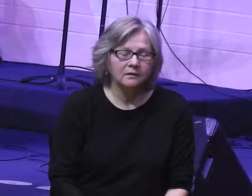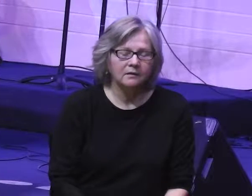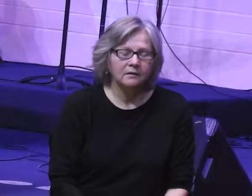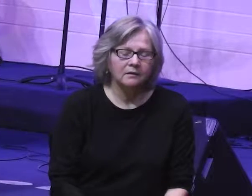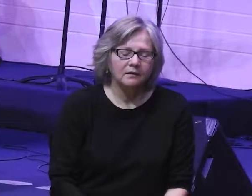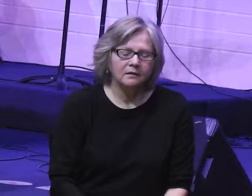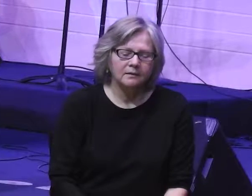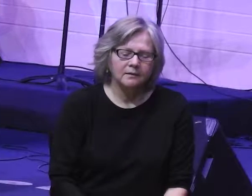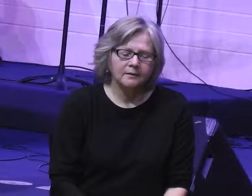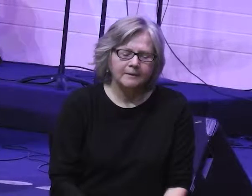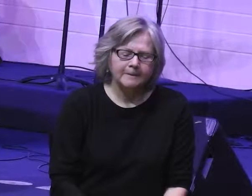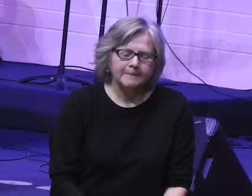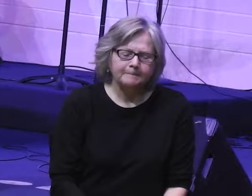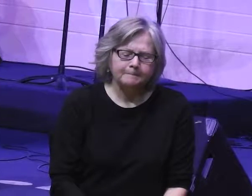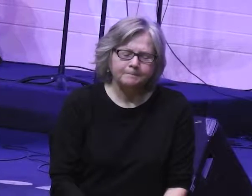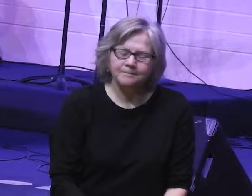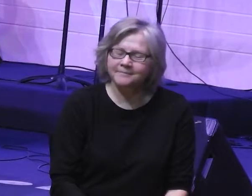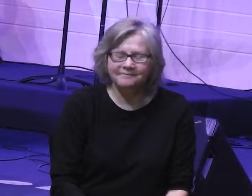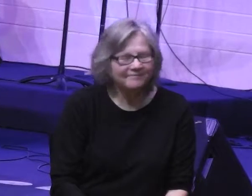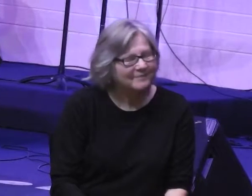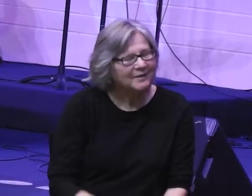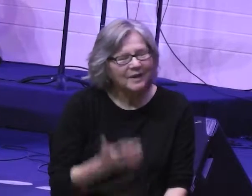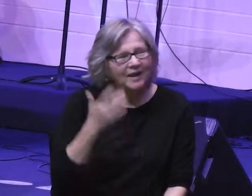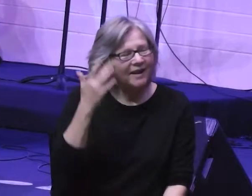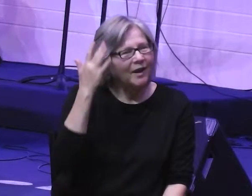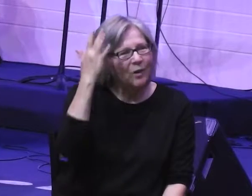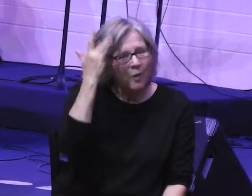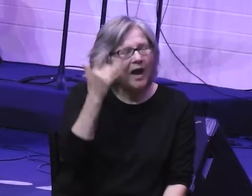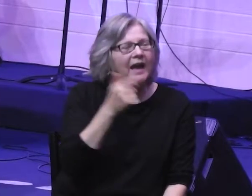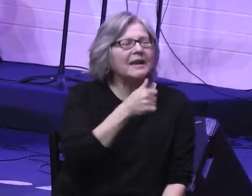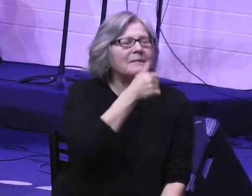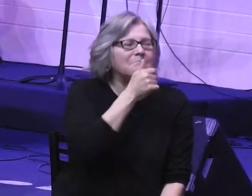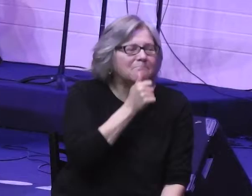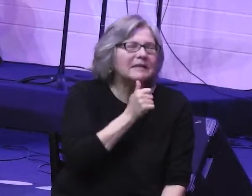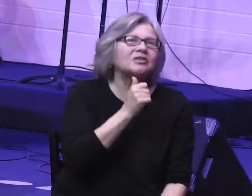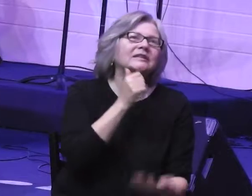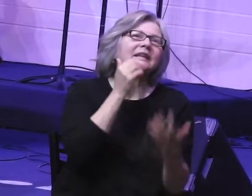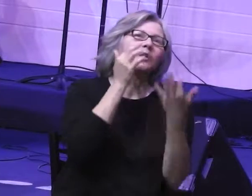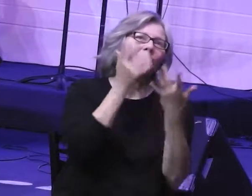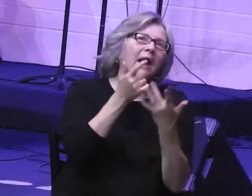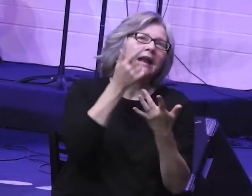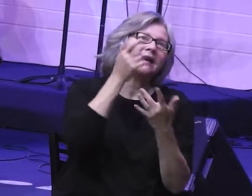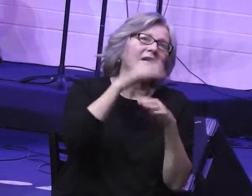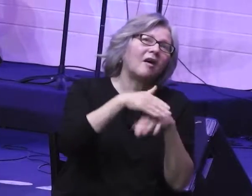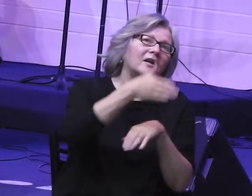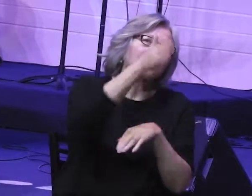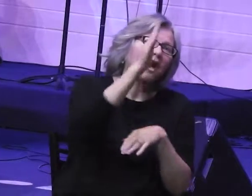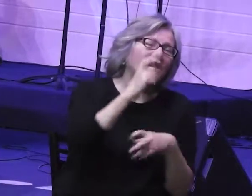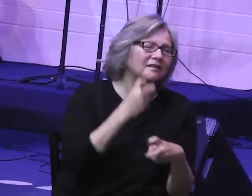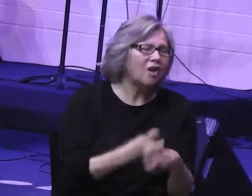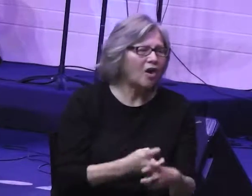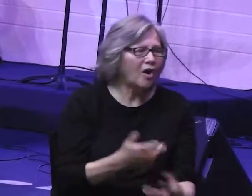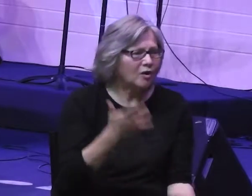Why is it that patiently waiting on God is so hard?